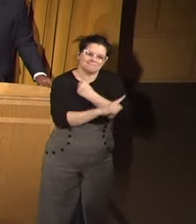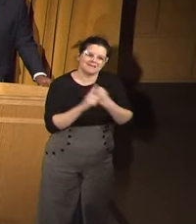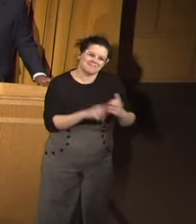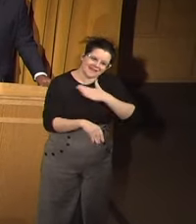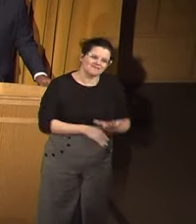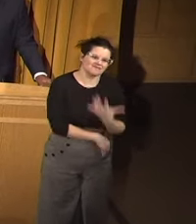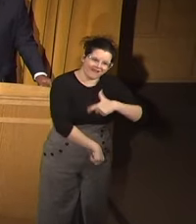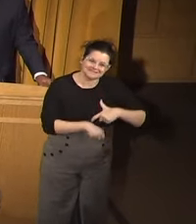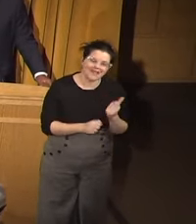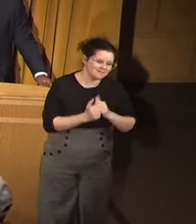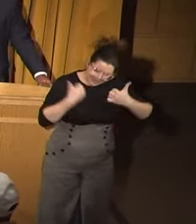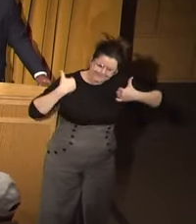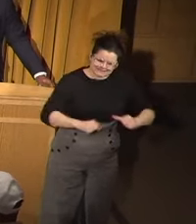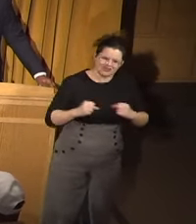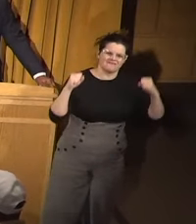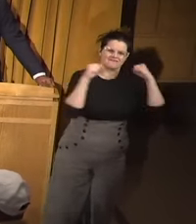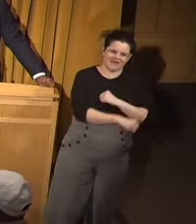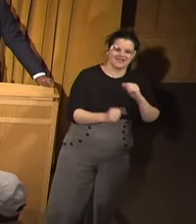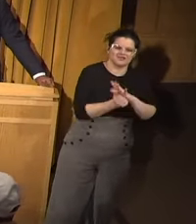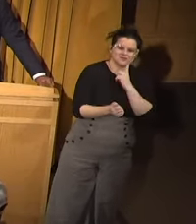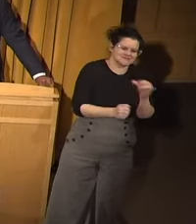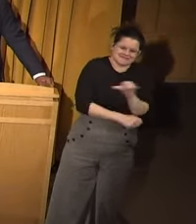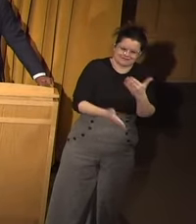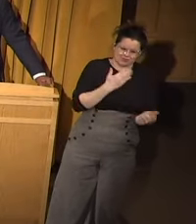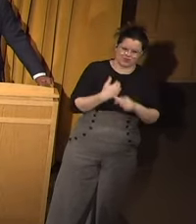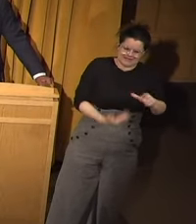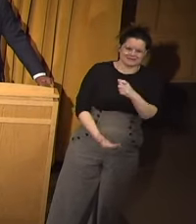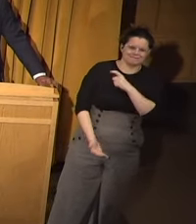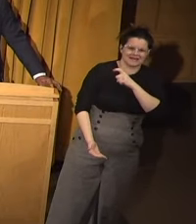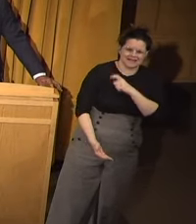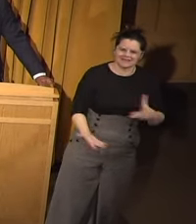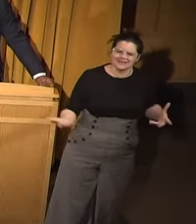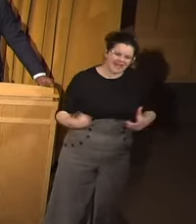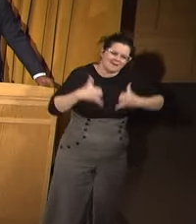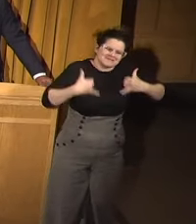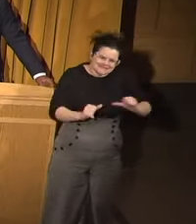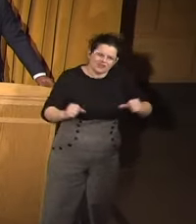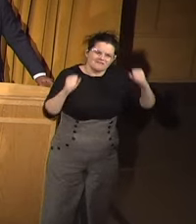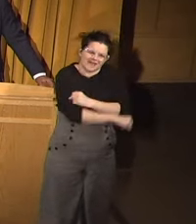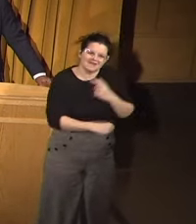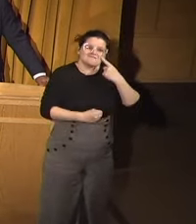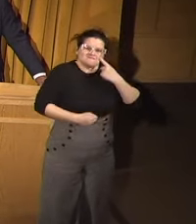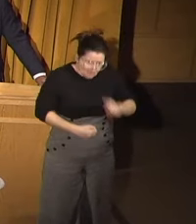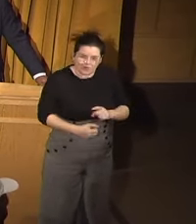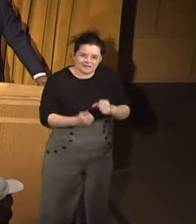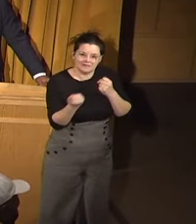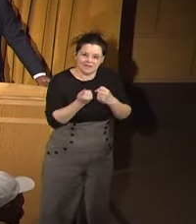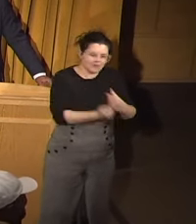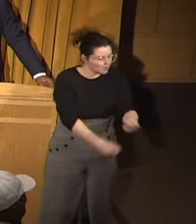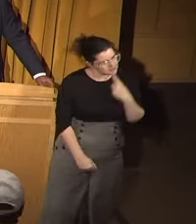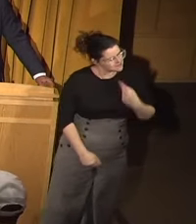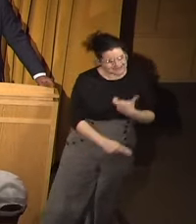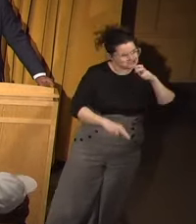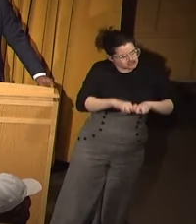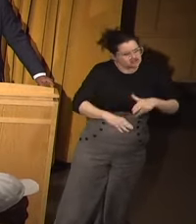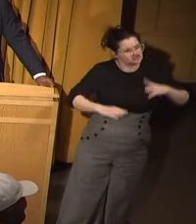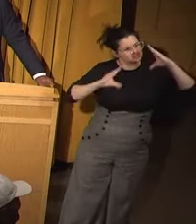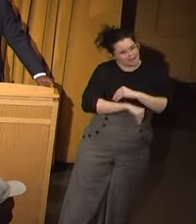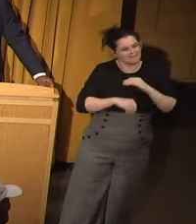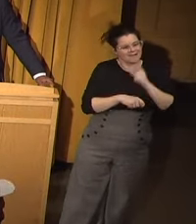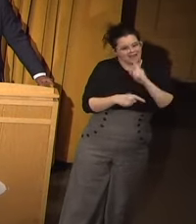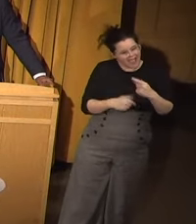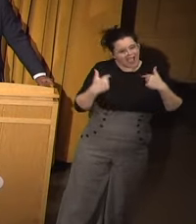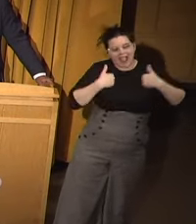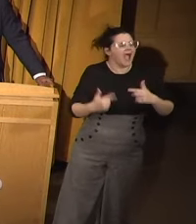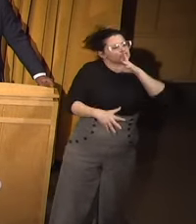times. And I'm still fighting to say we need the police. I'm still fighting for it. But you ain't going to set me down when I'm